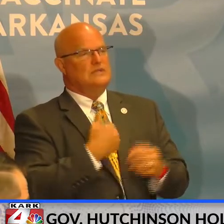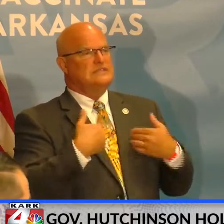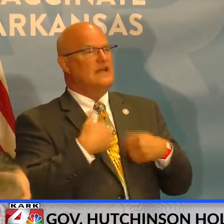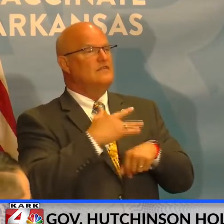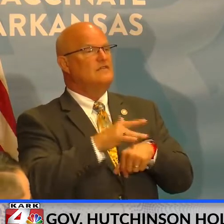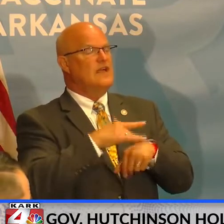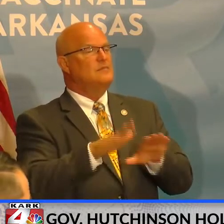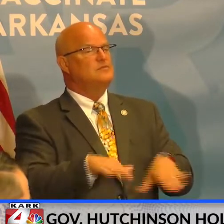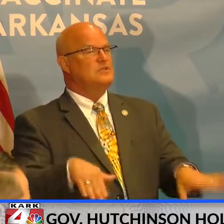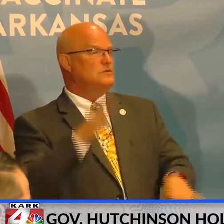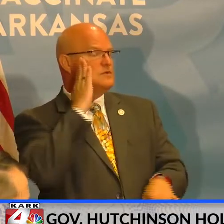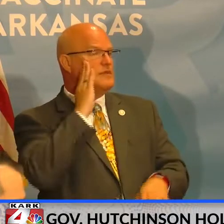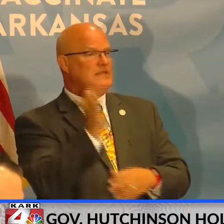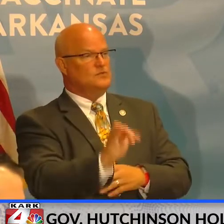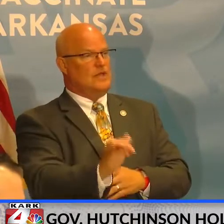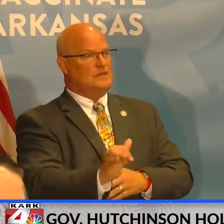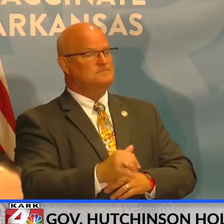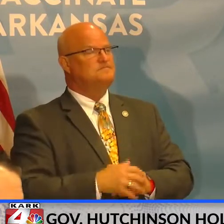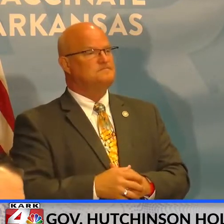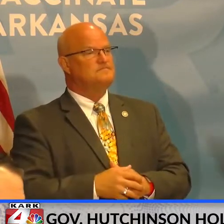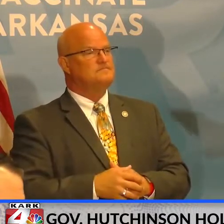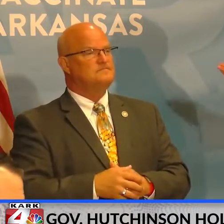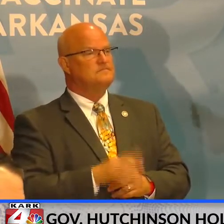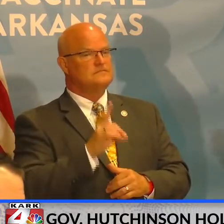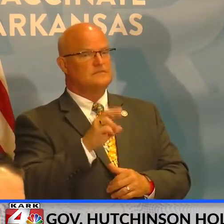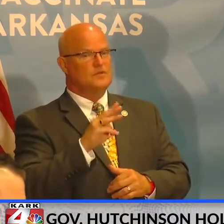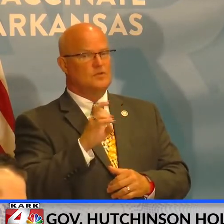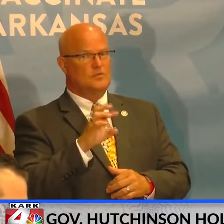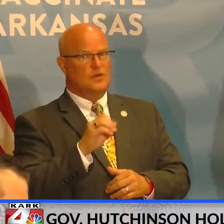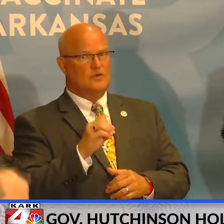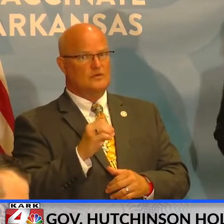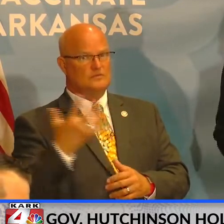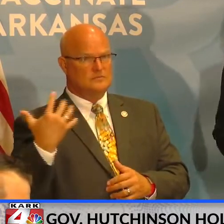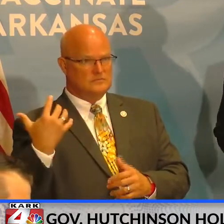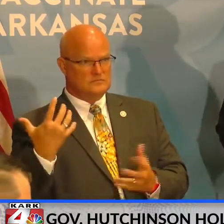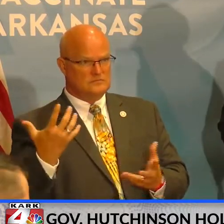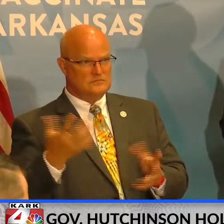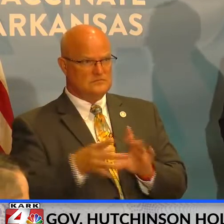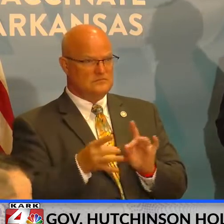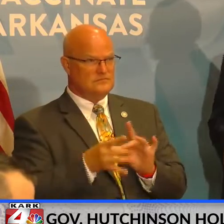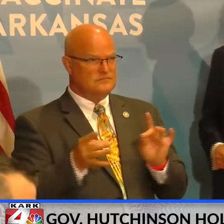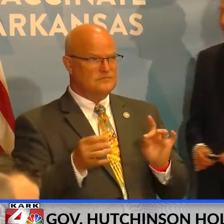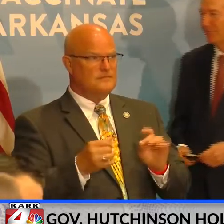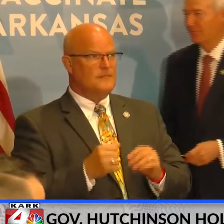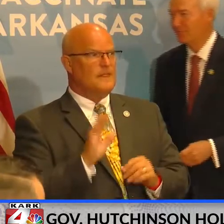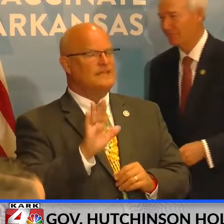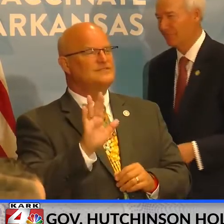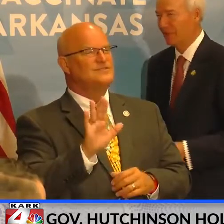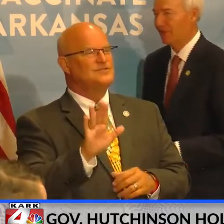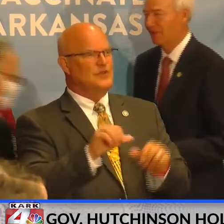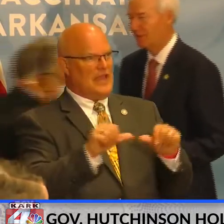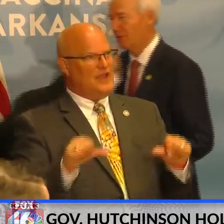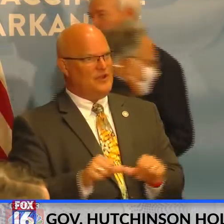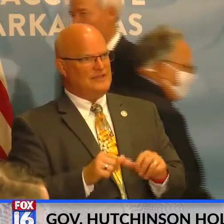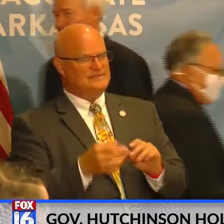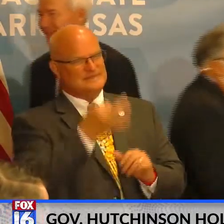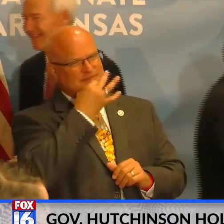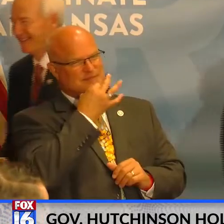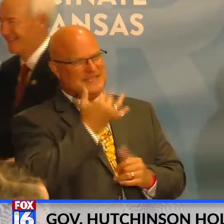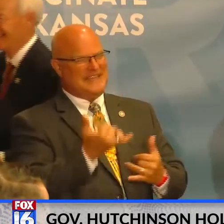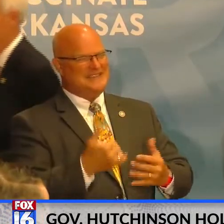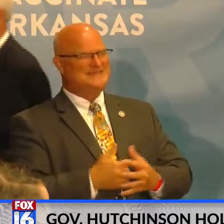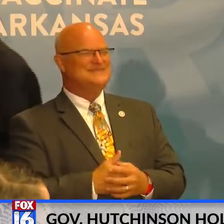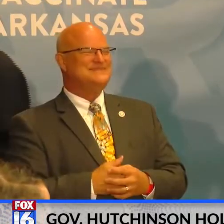available Children's Bed as well. Dr. Romero, I don't mean to, this is your area a little bit.